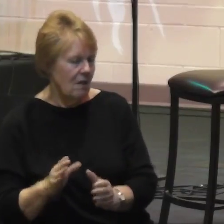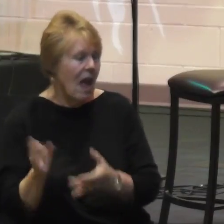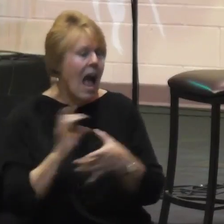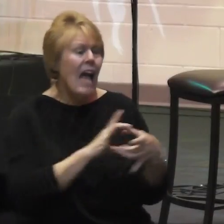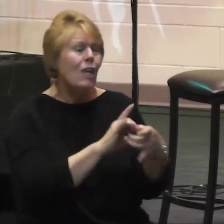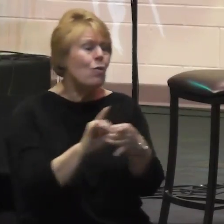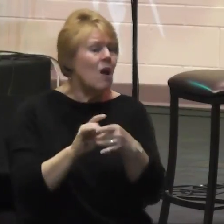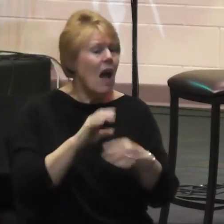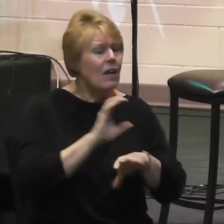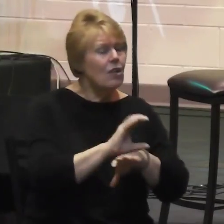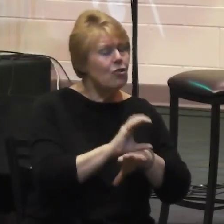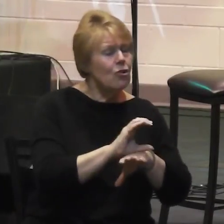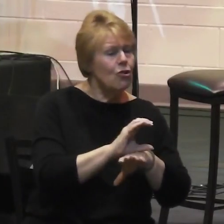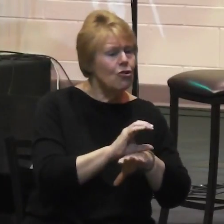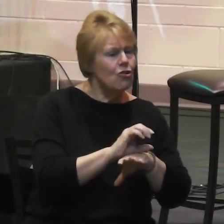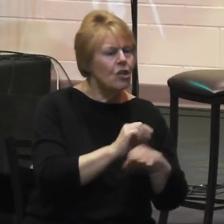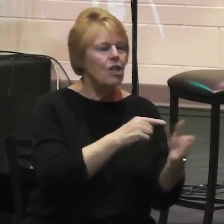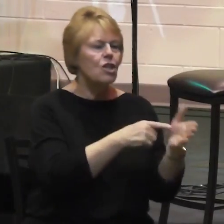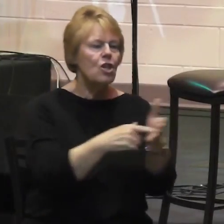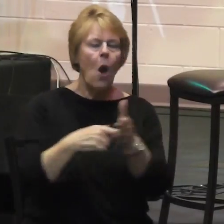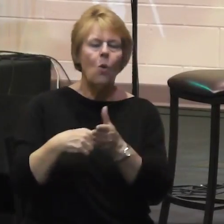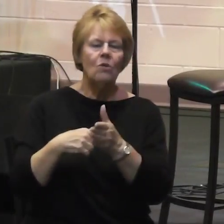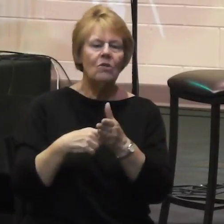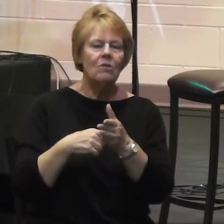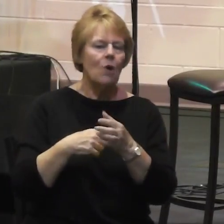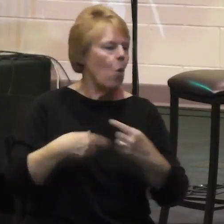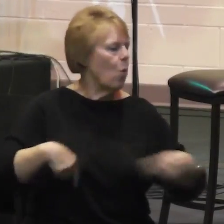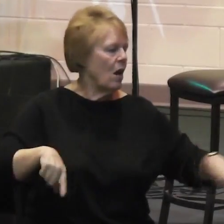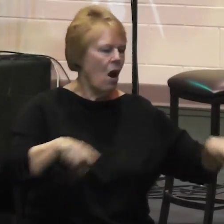each other's enemy. We have a common enemy.